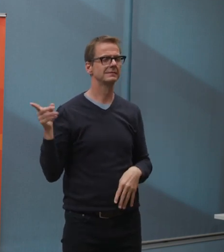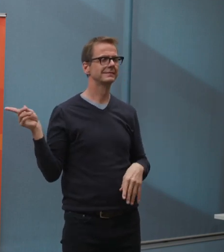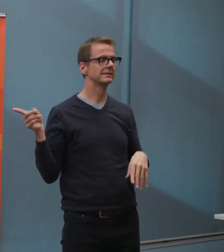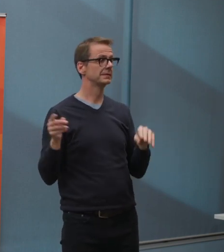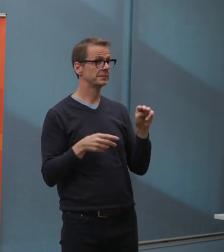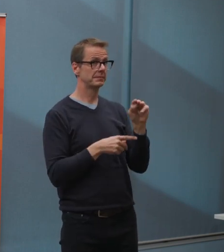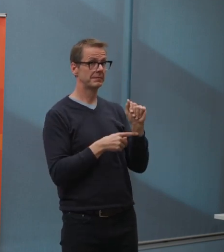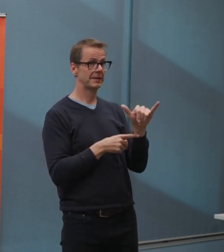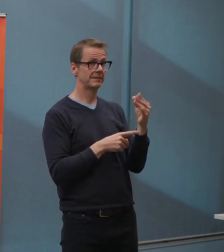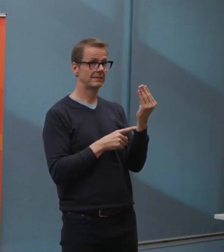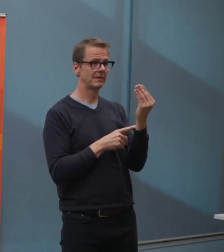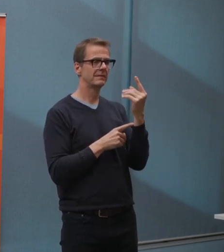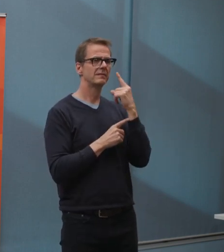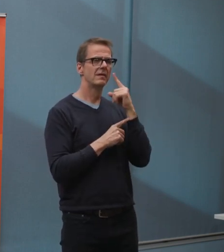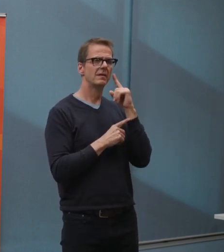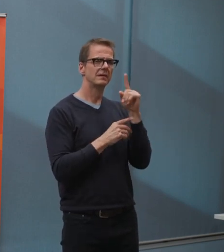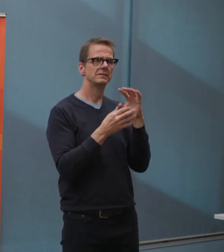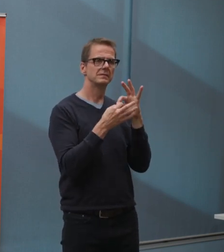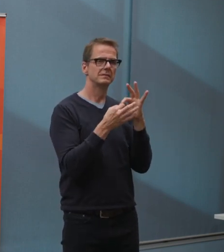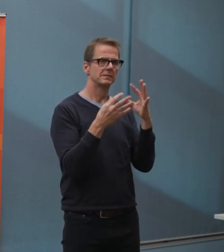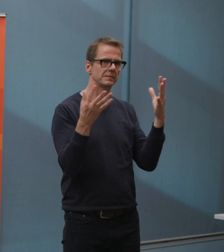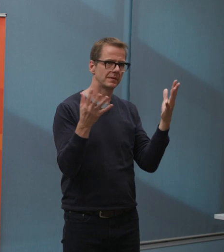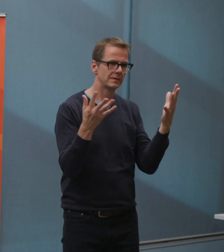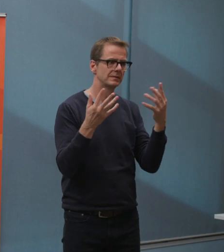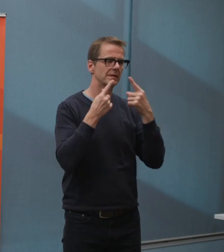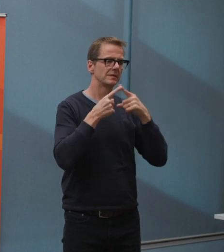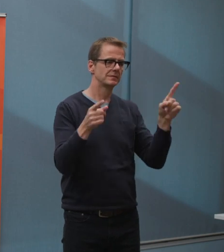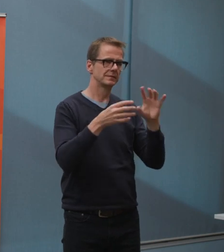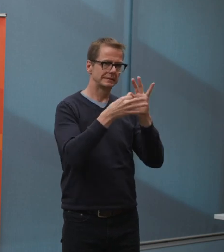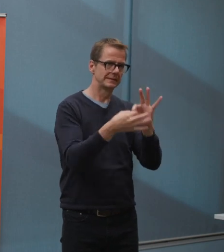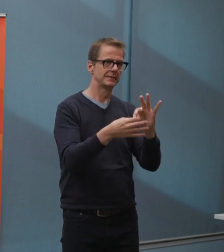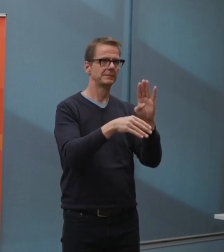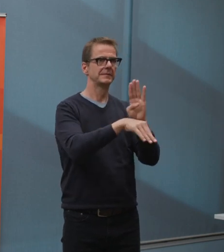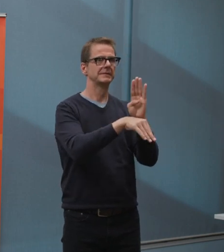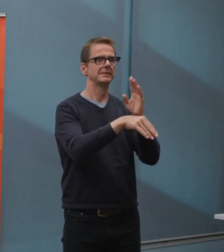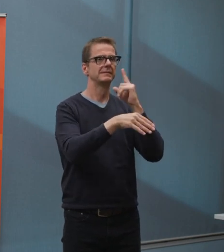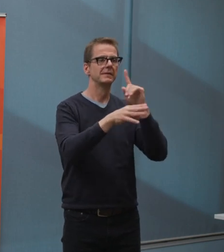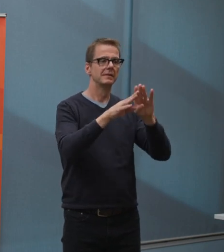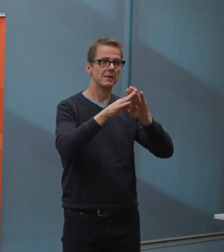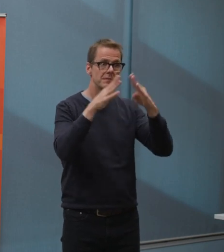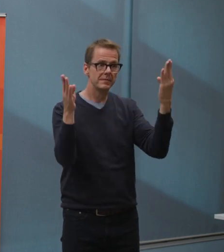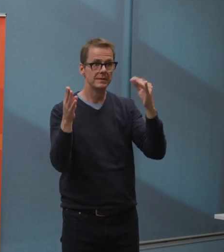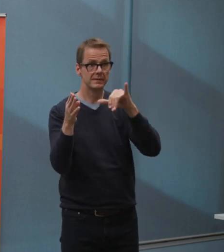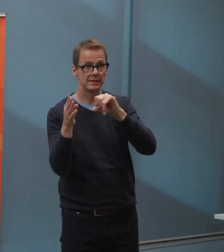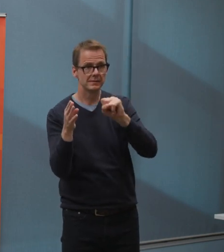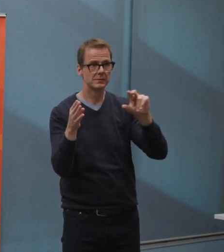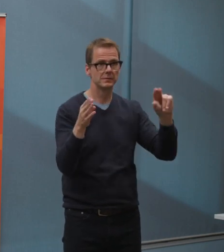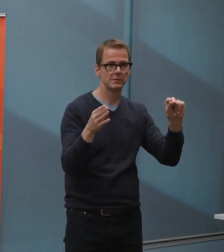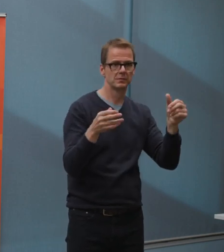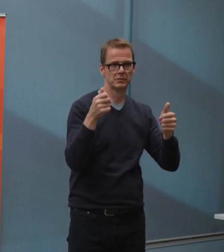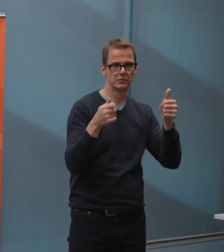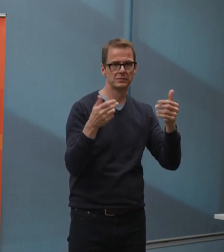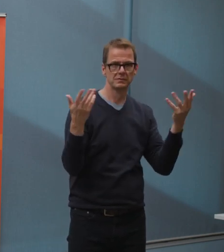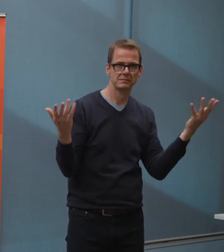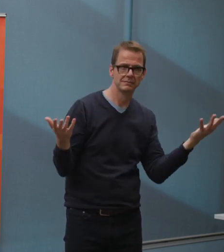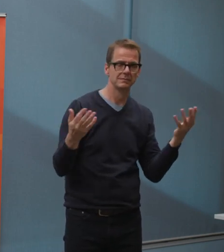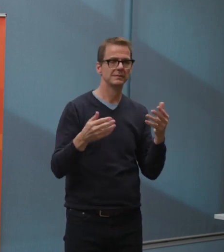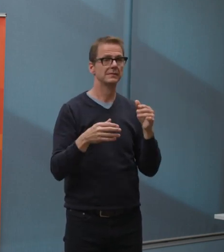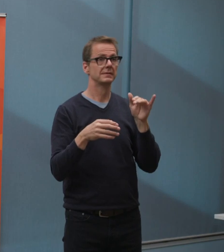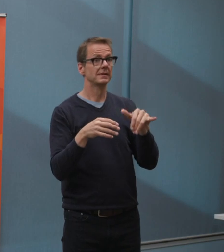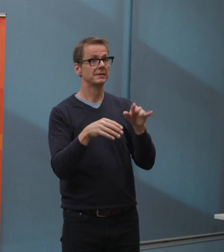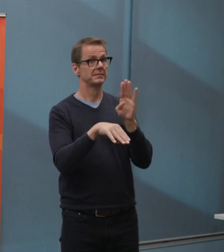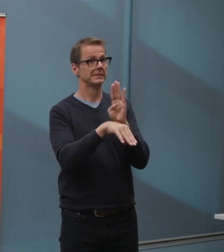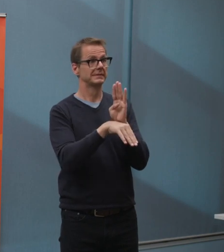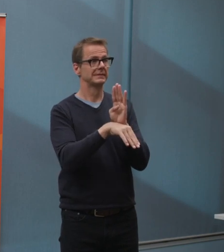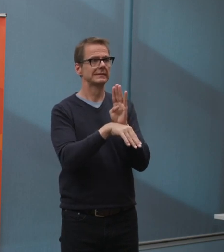And we've certainly heard many businesses that are saying they're not ready to go yet. They don't have sufficient access to PPE to do what